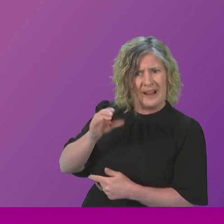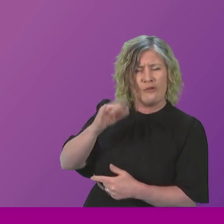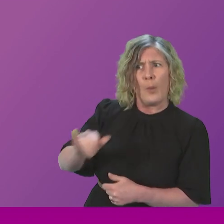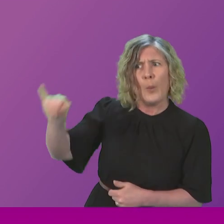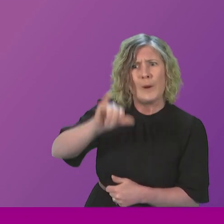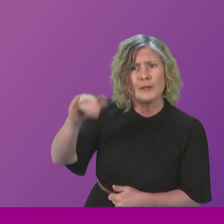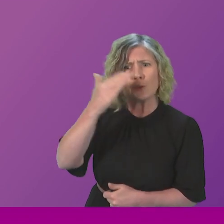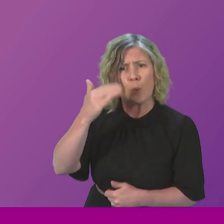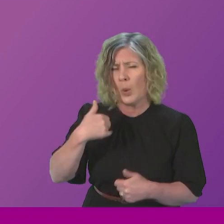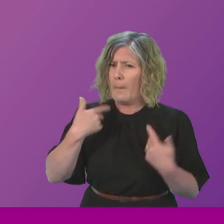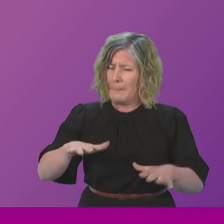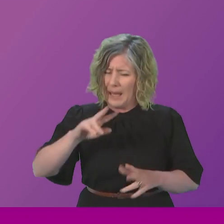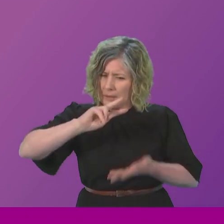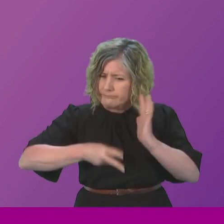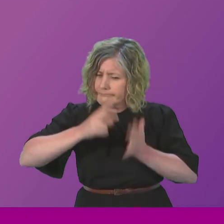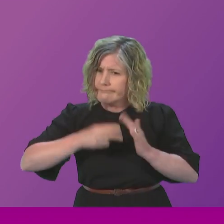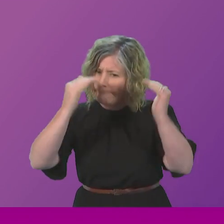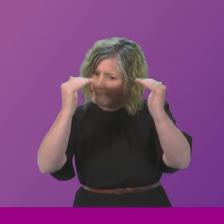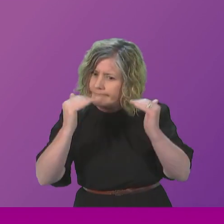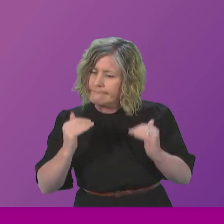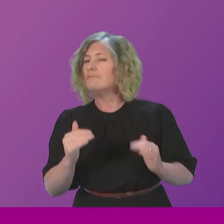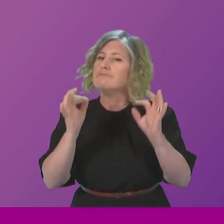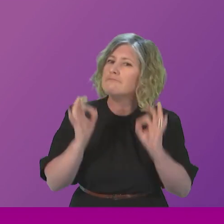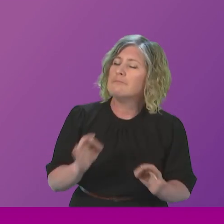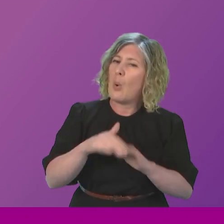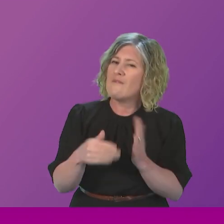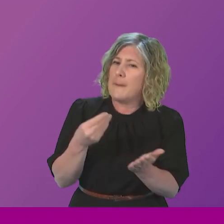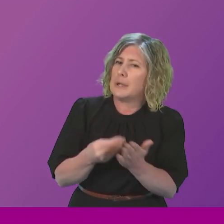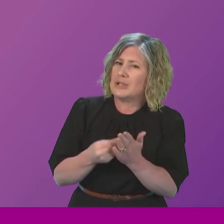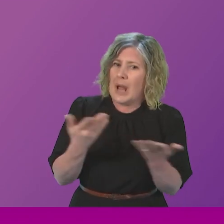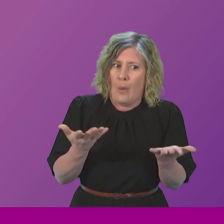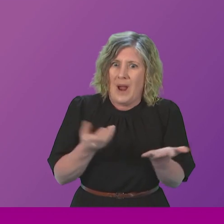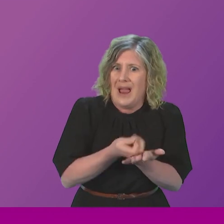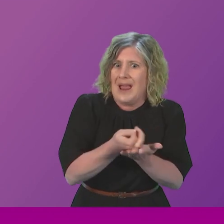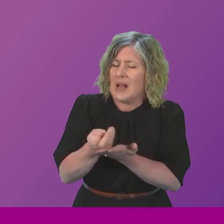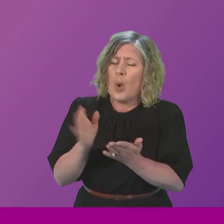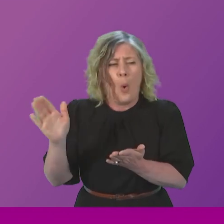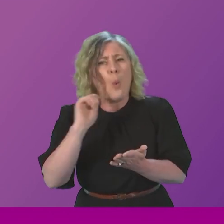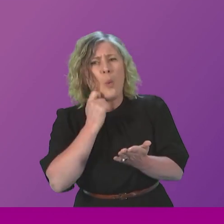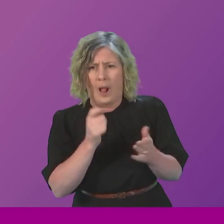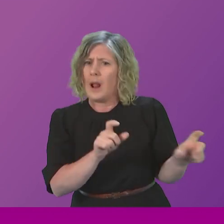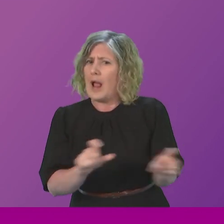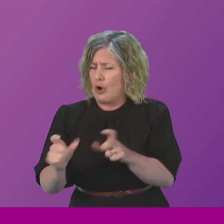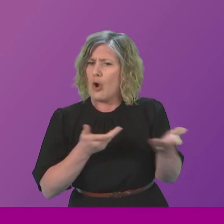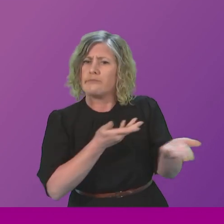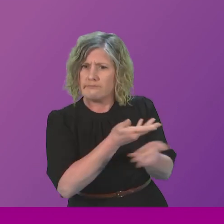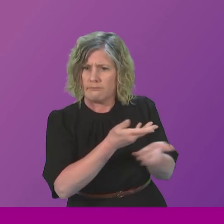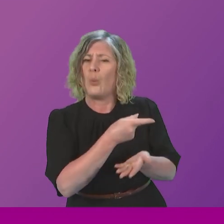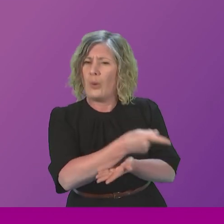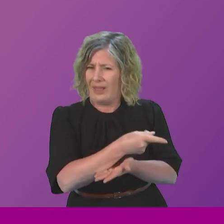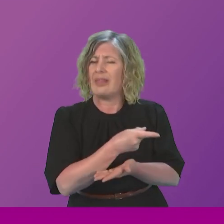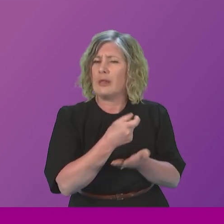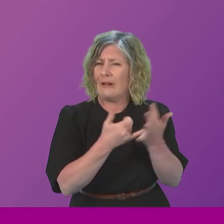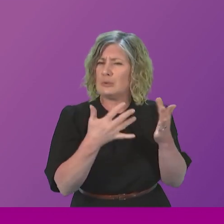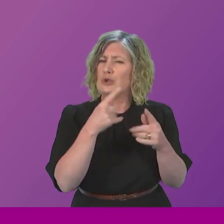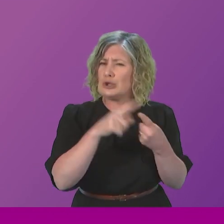accounted for in terms of the current budget. So, yes, we will continue to have discussions with Renfrewshire Council, as we have done